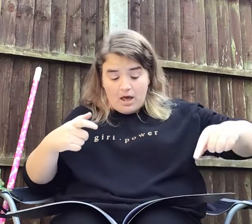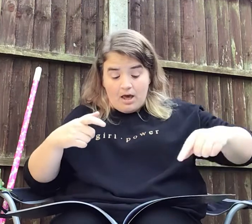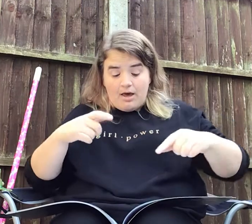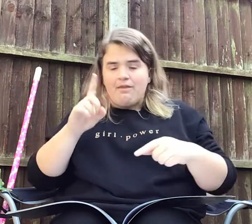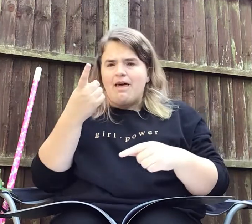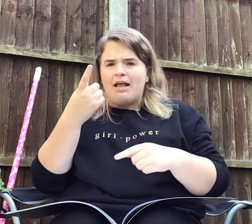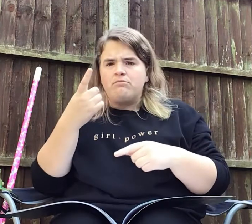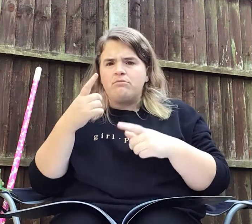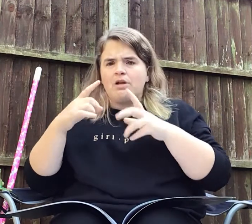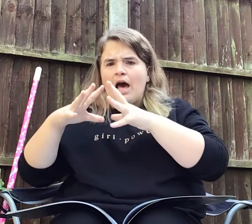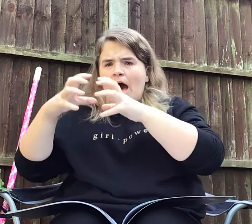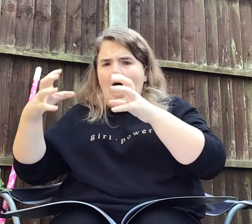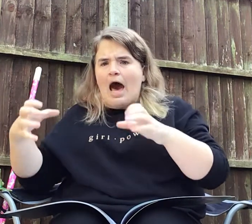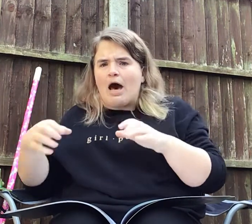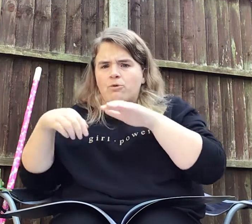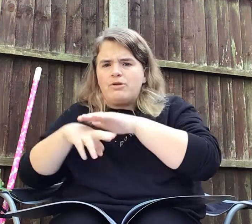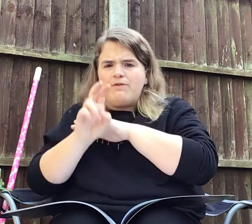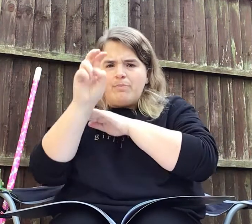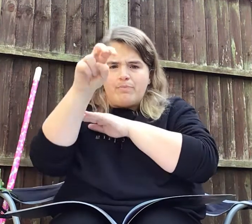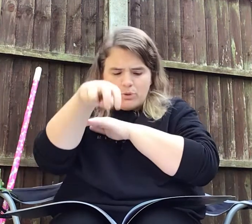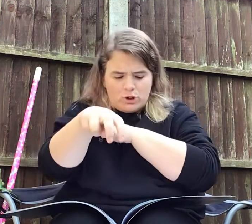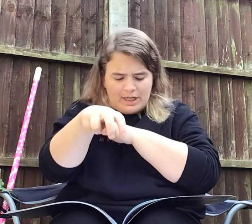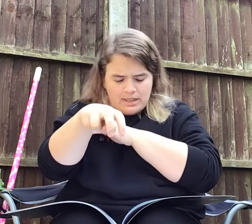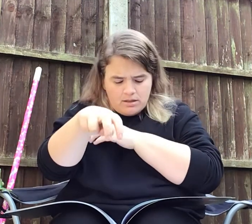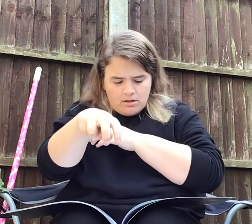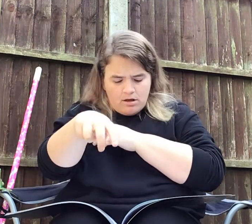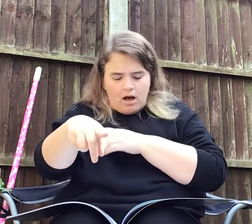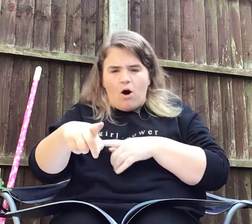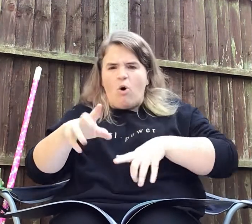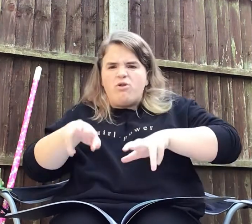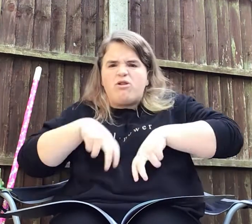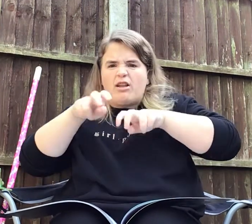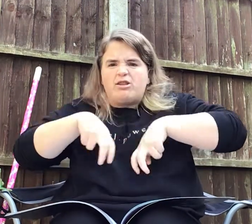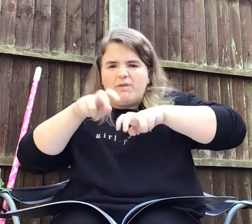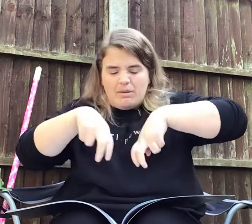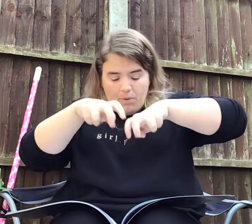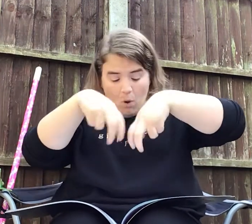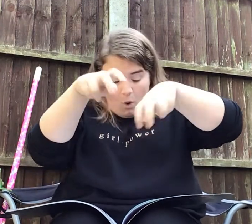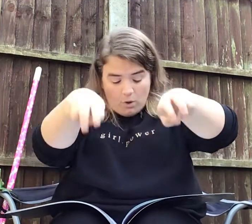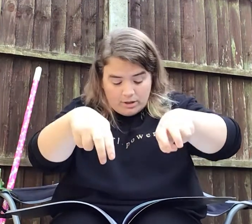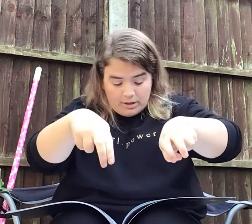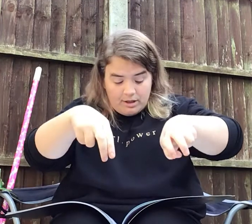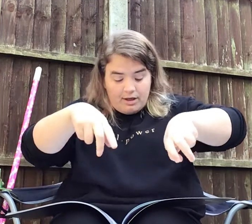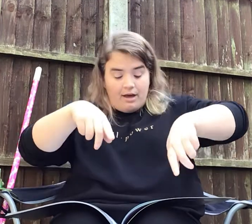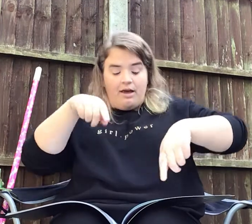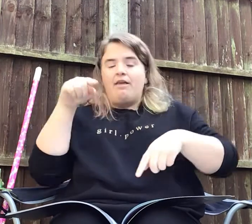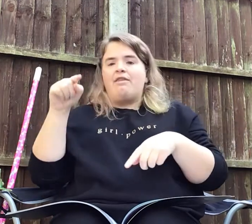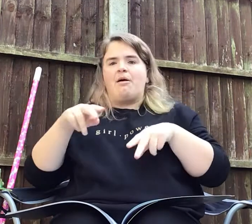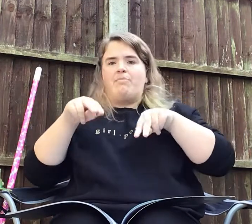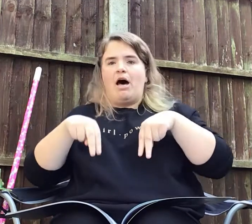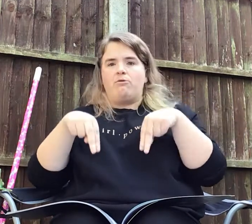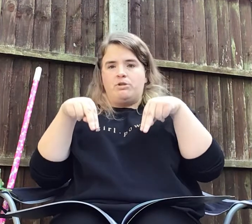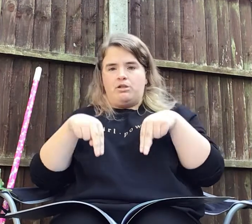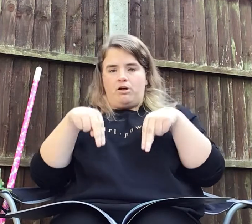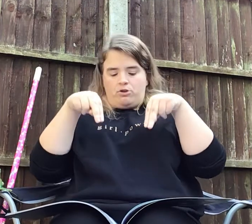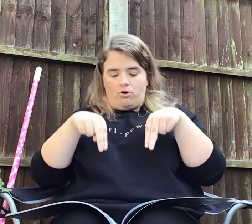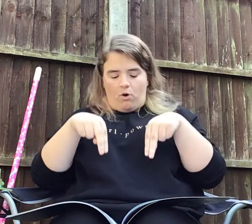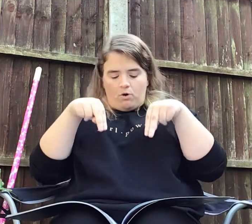Then out of the bushes on thundering paws there bounded a dog